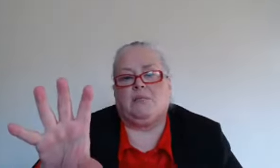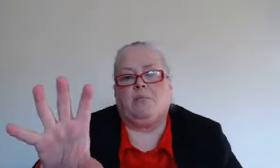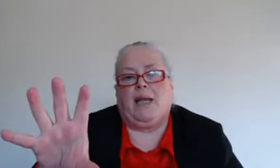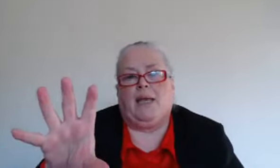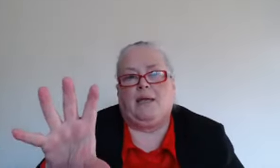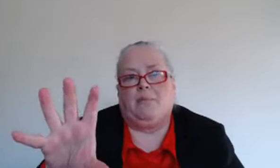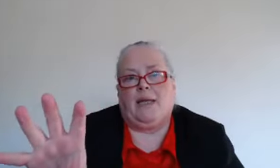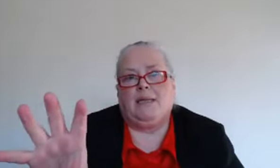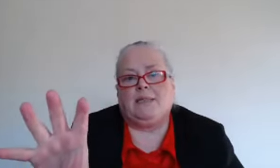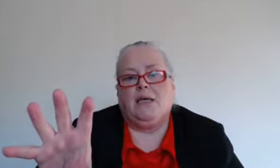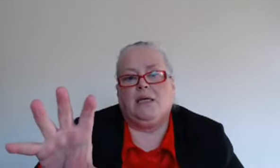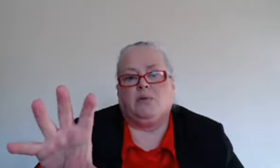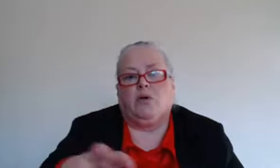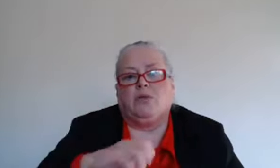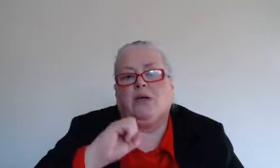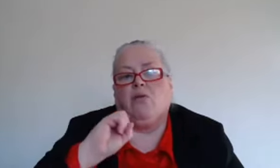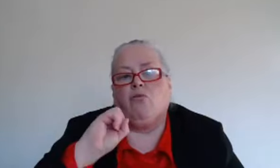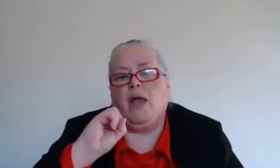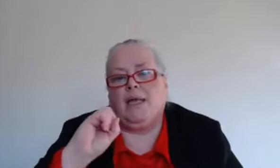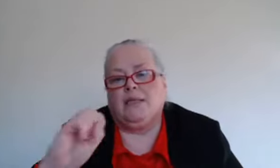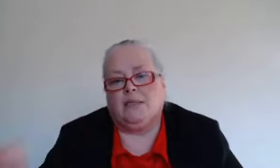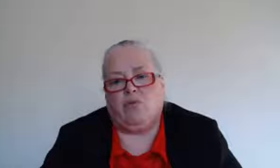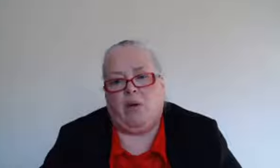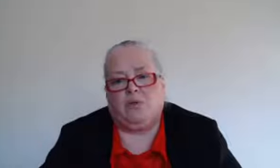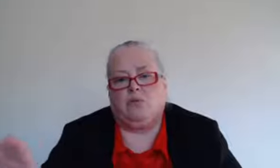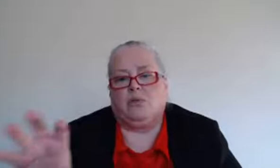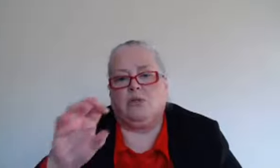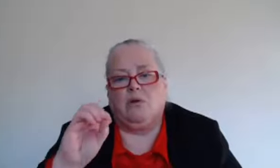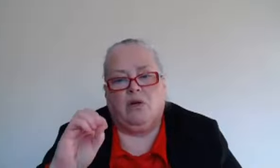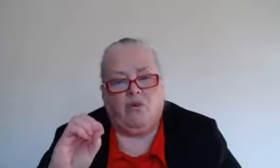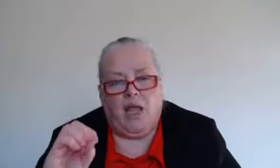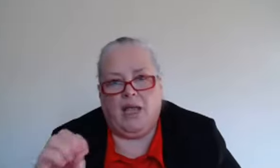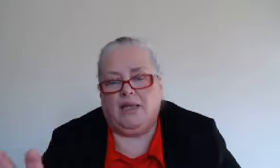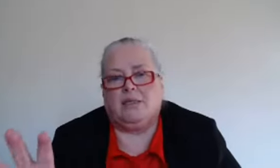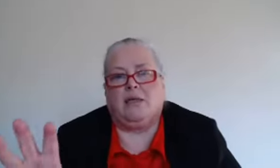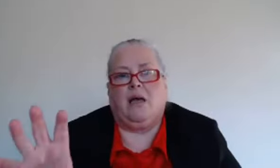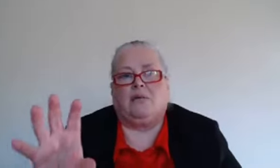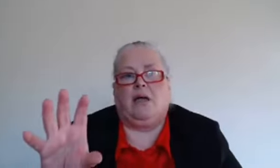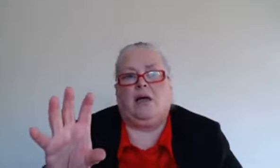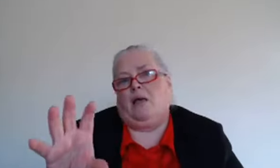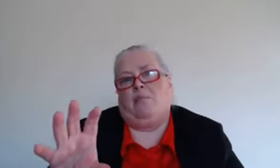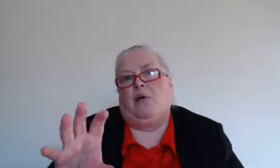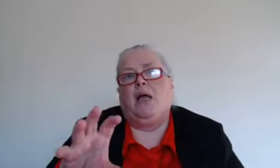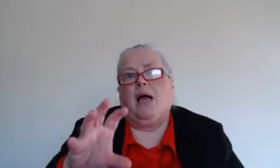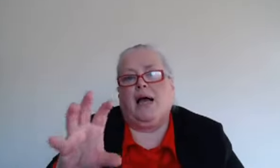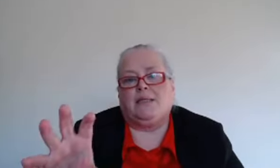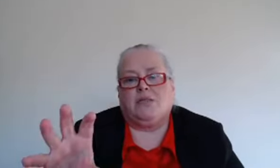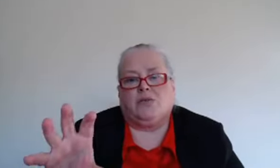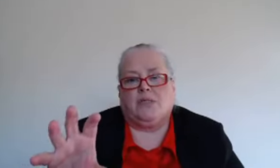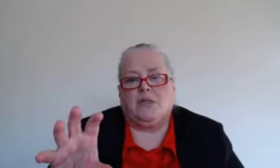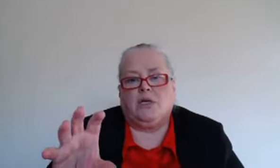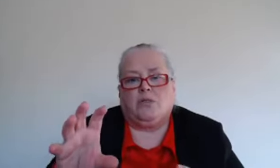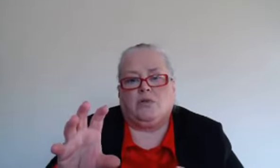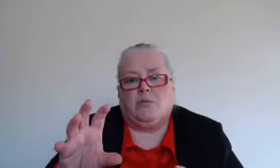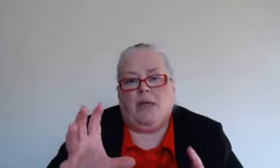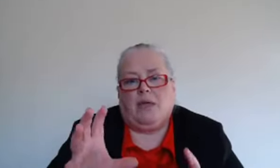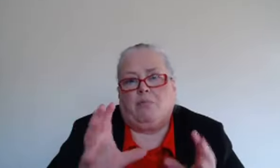in play in place so we go down endless rabbit holes looking for endless answers so to make it